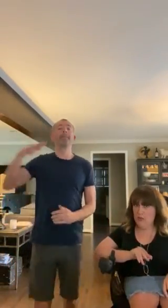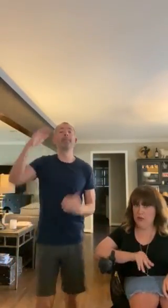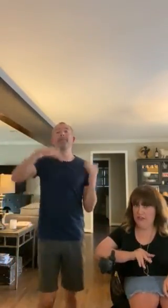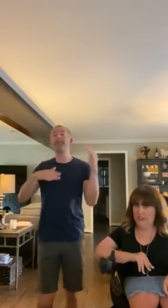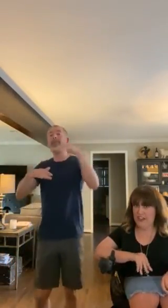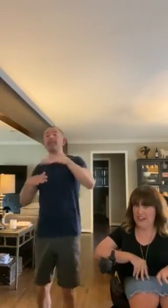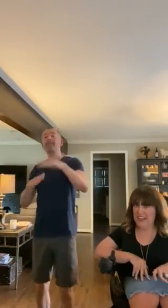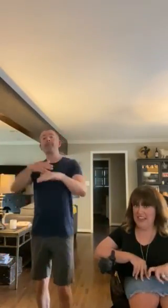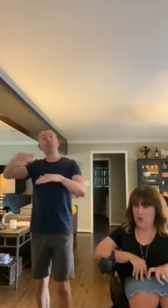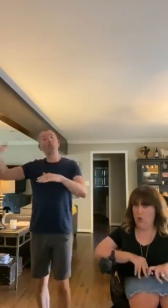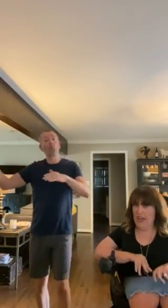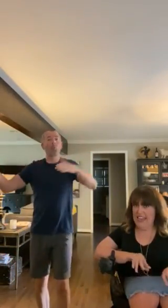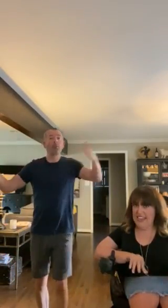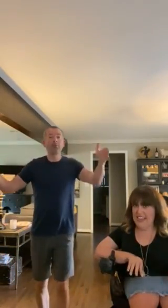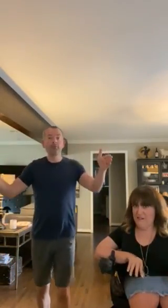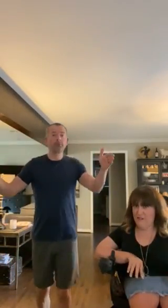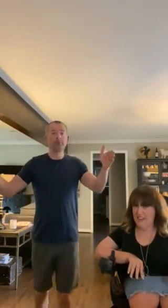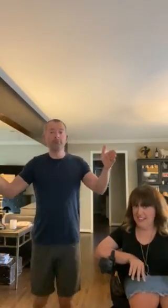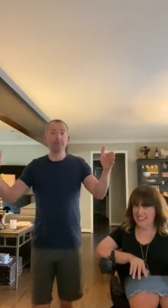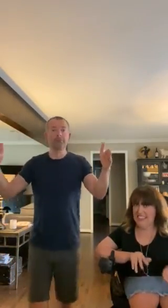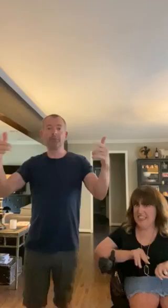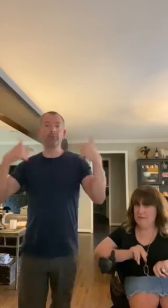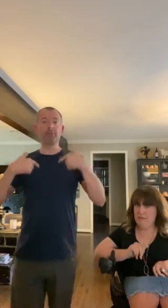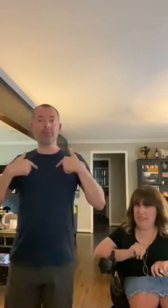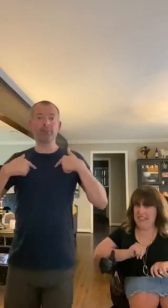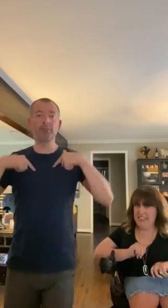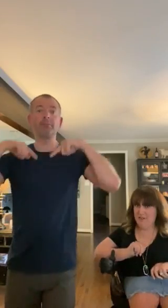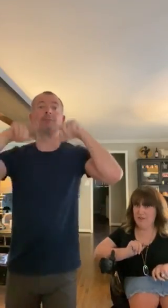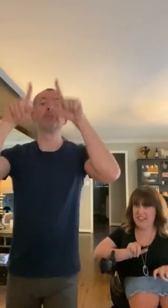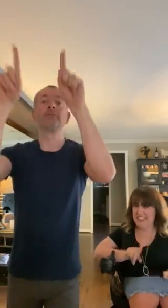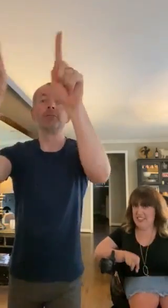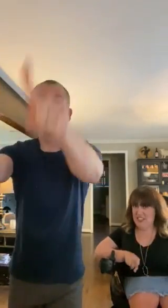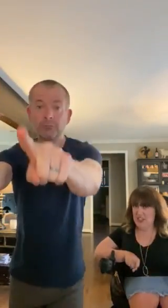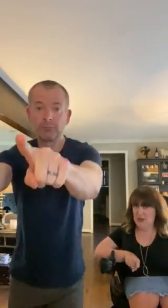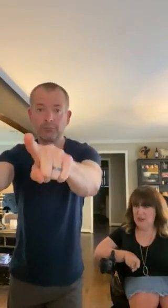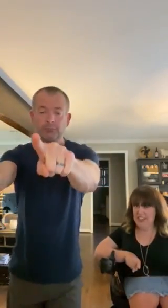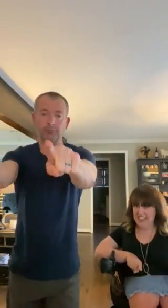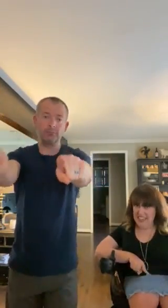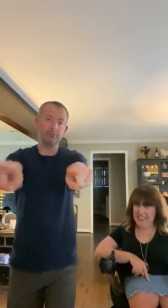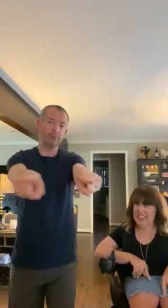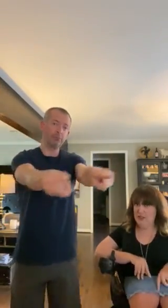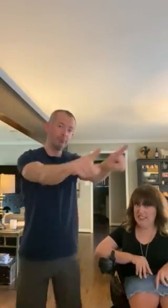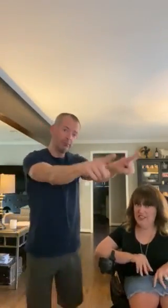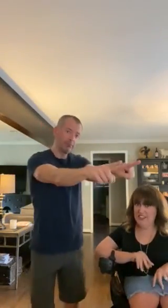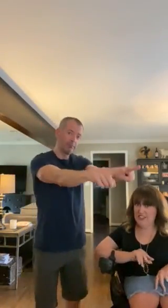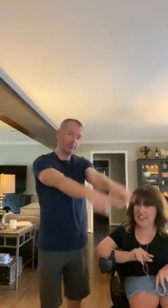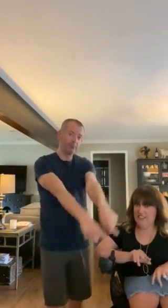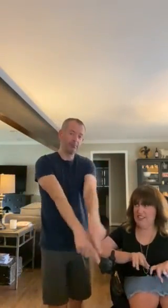river wide enough to keep me from getting to you and then the rest of it is just kind of a